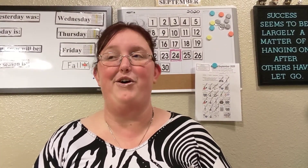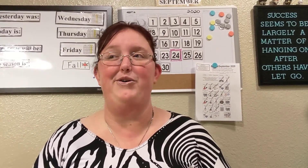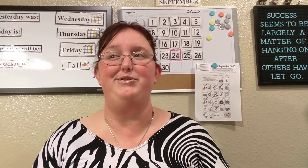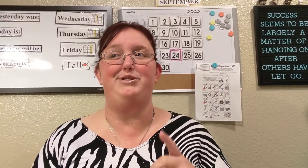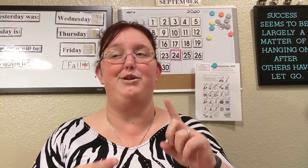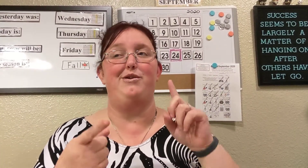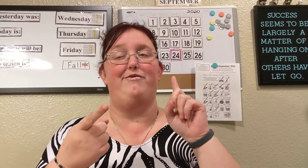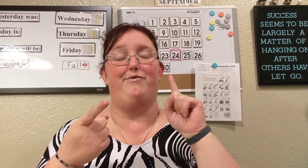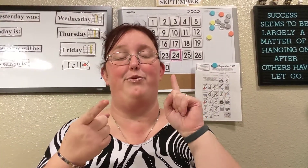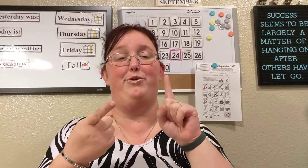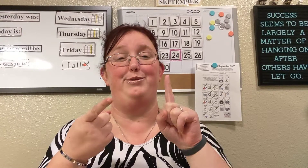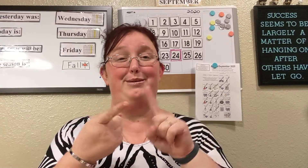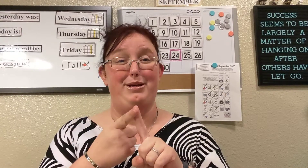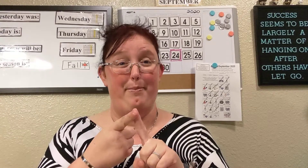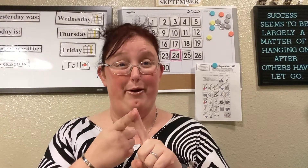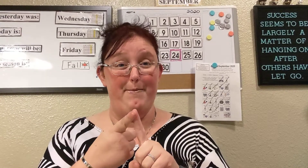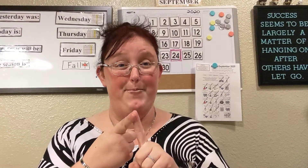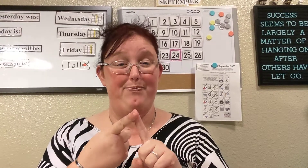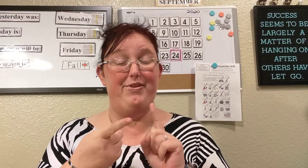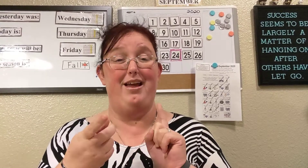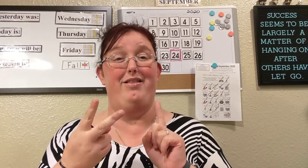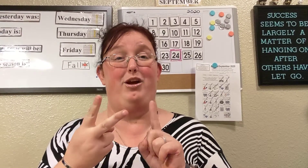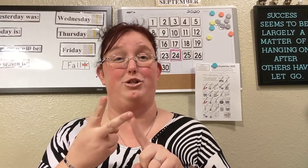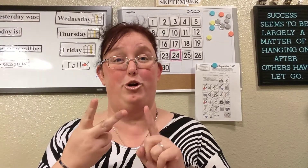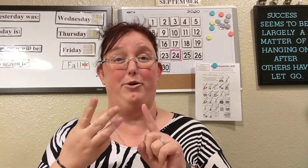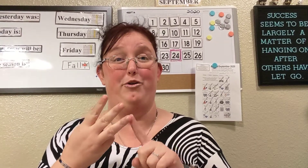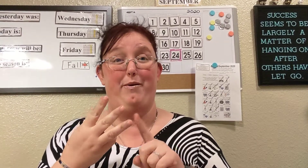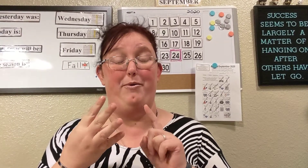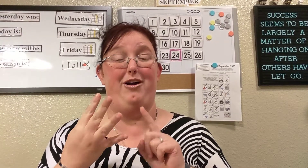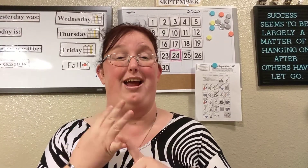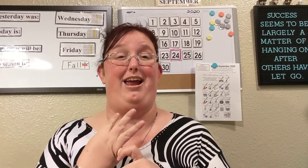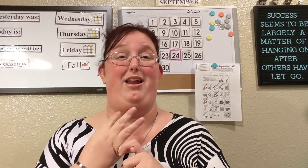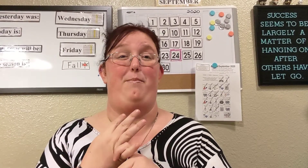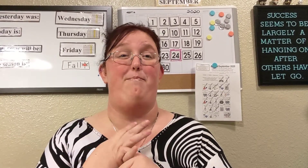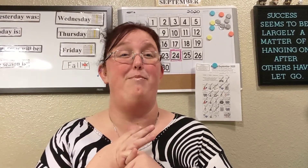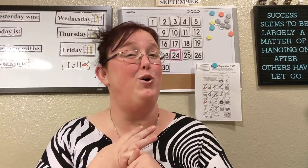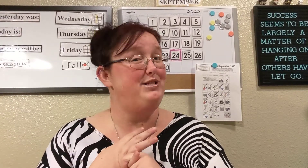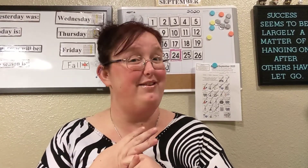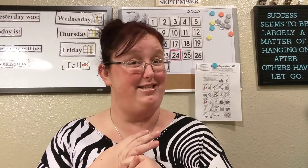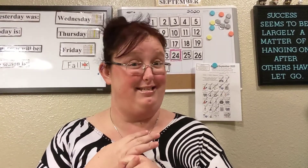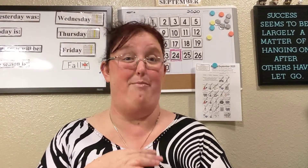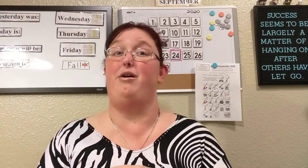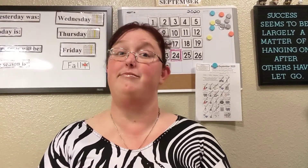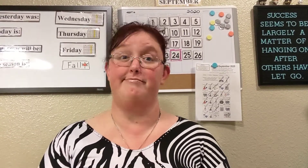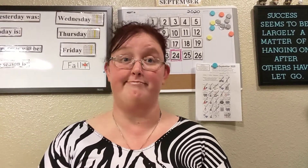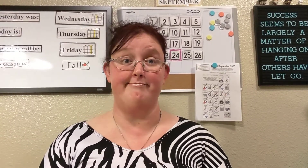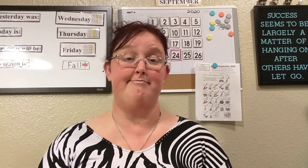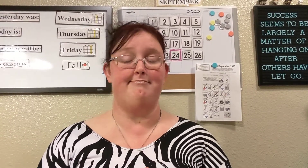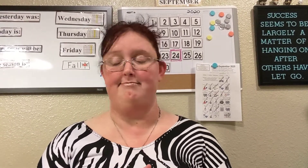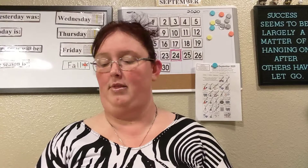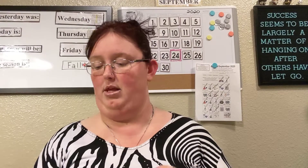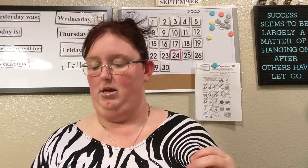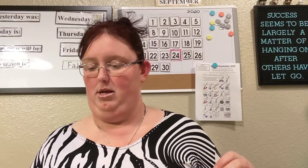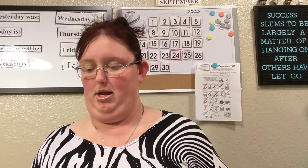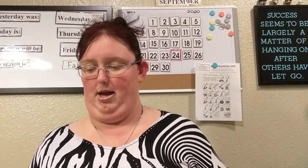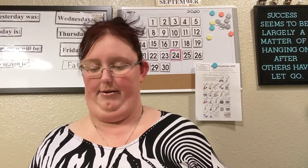goes through September and then October November and most of December yeah